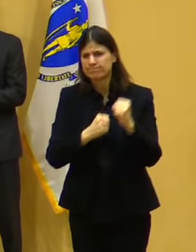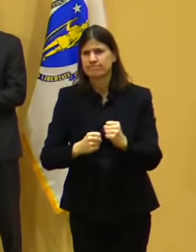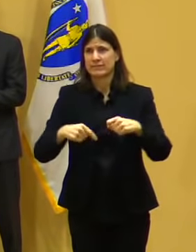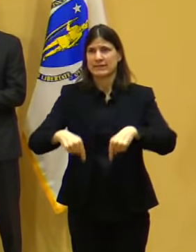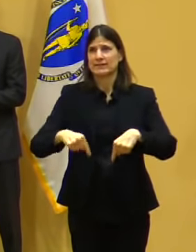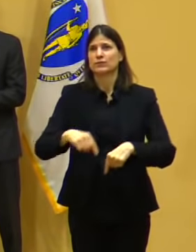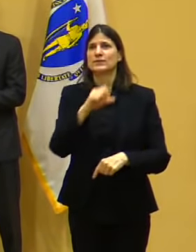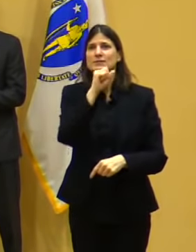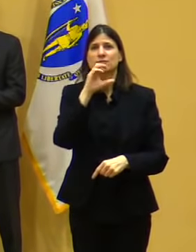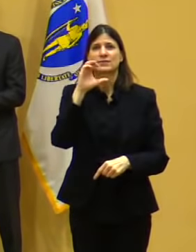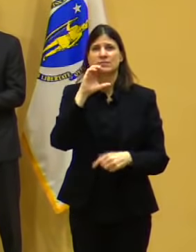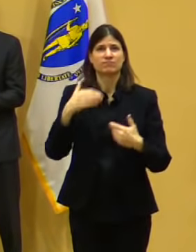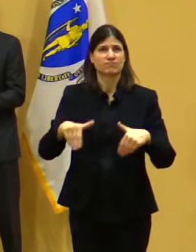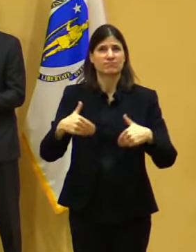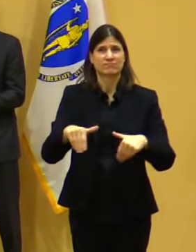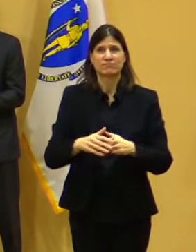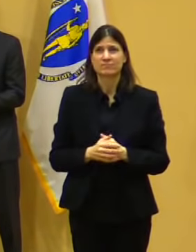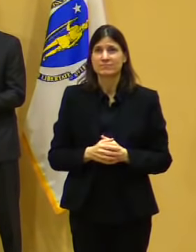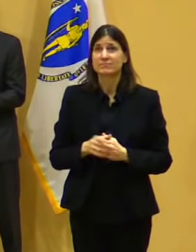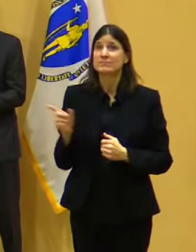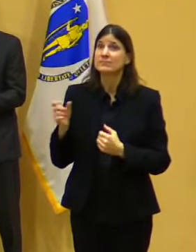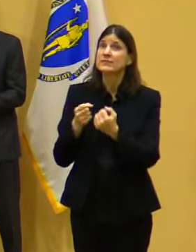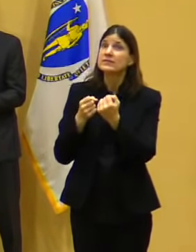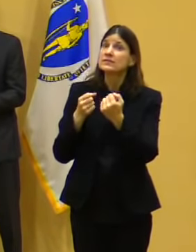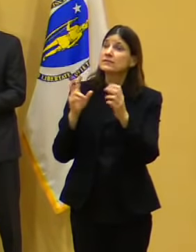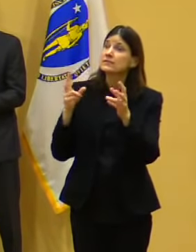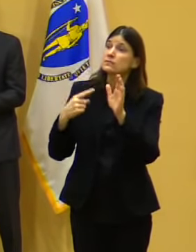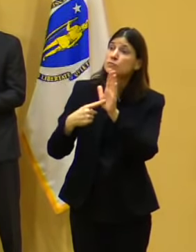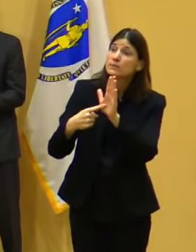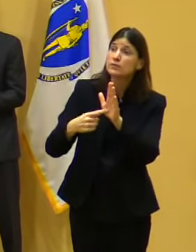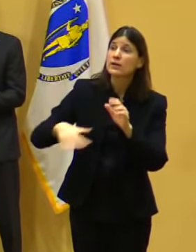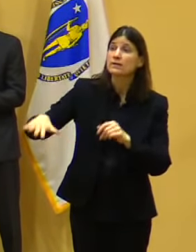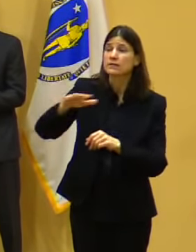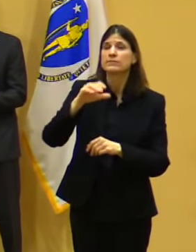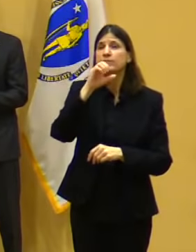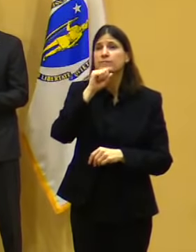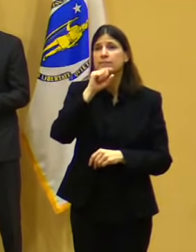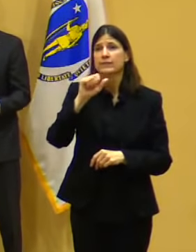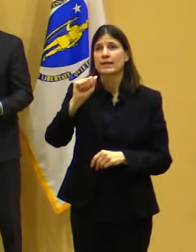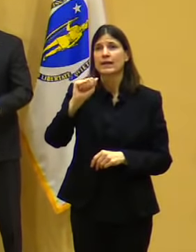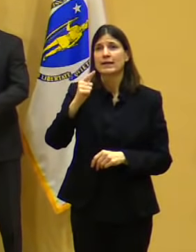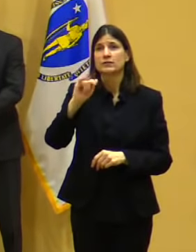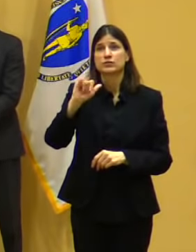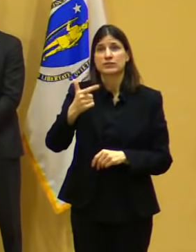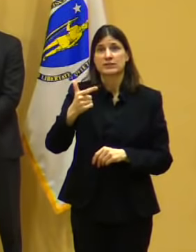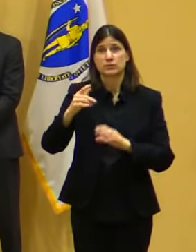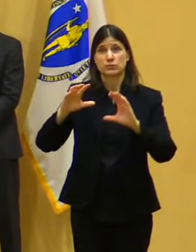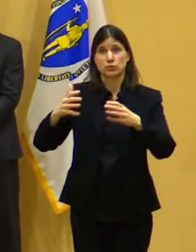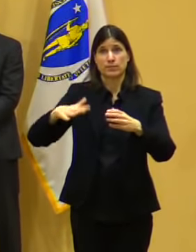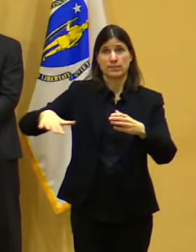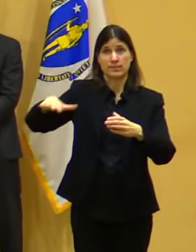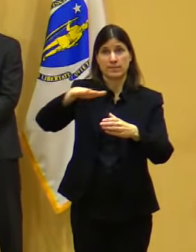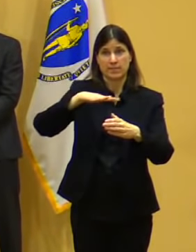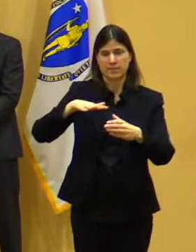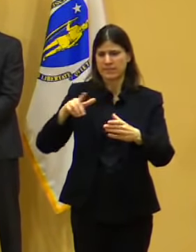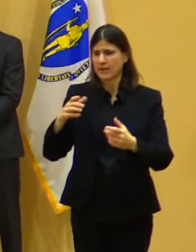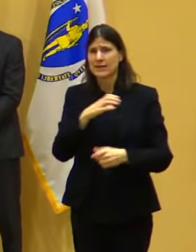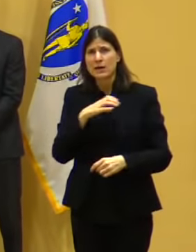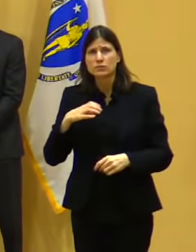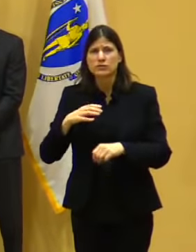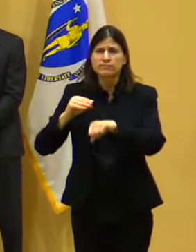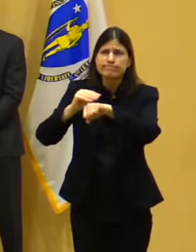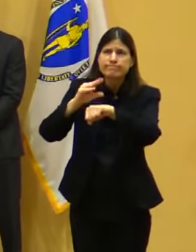so I'm here representing the Aging Service Access Points, Councils on Aging, and all of the support that we can give to really support the